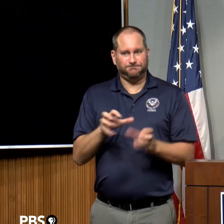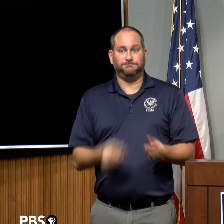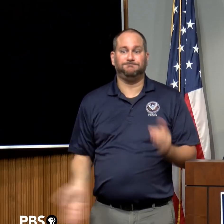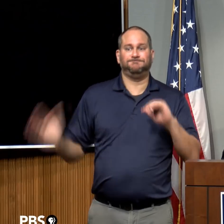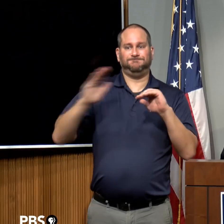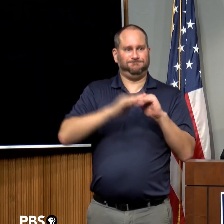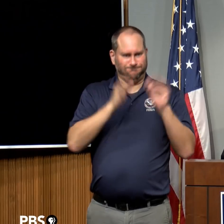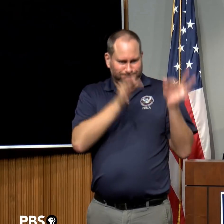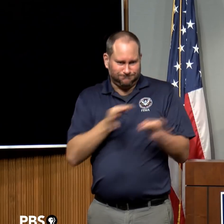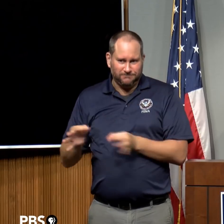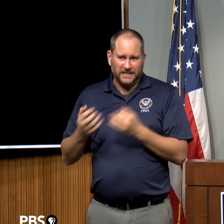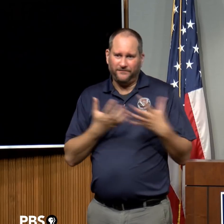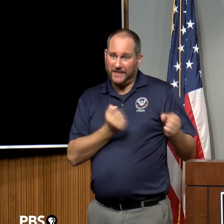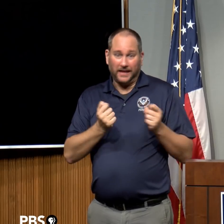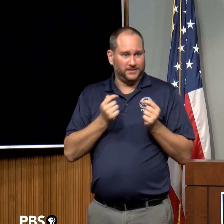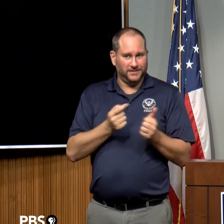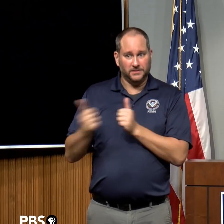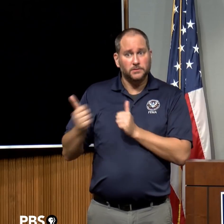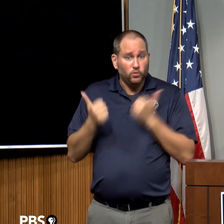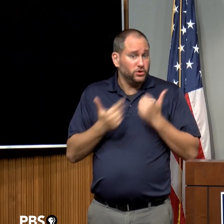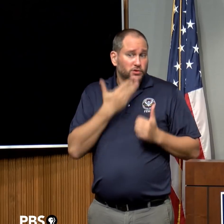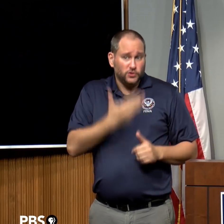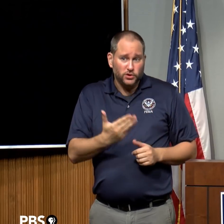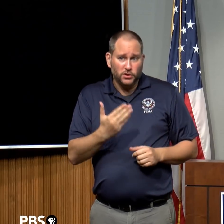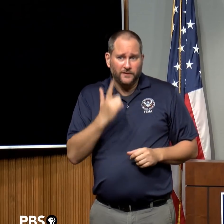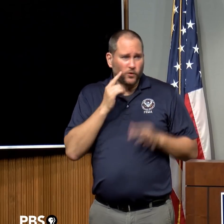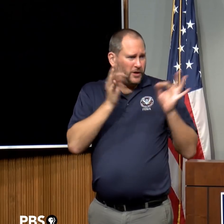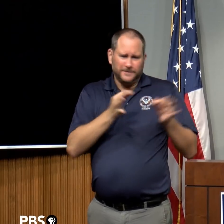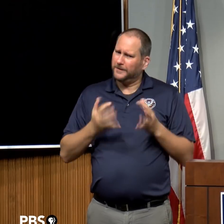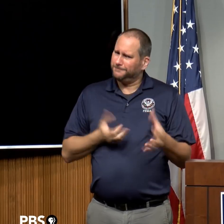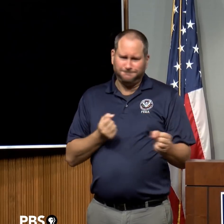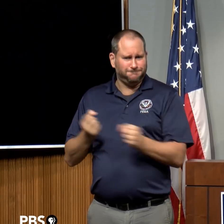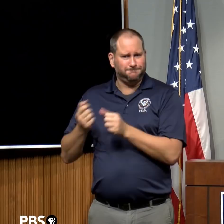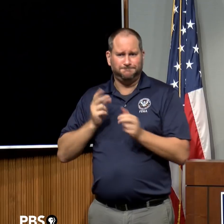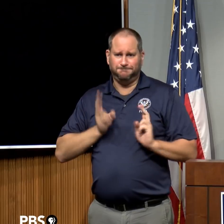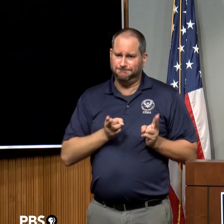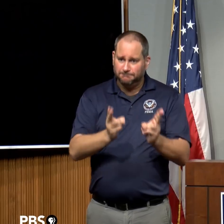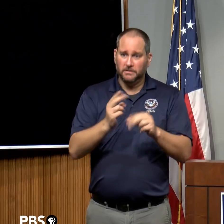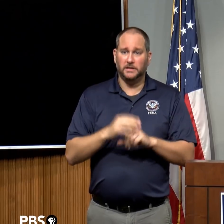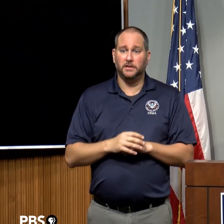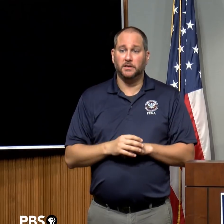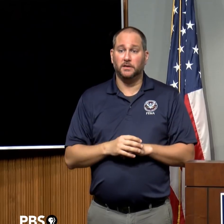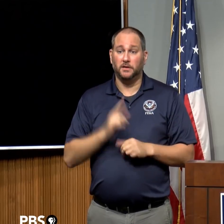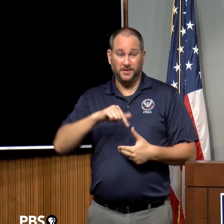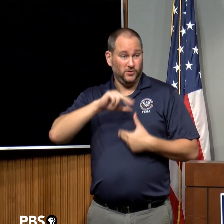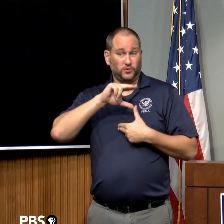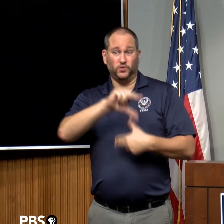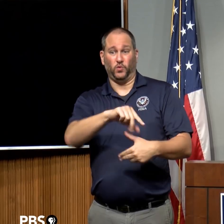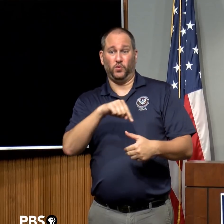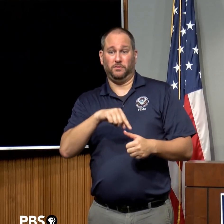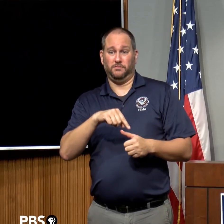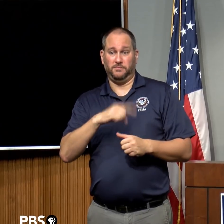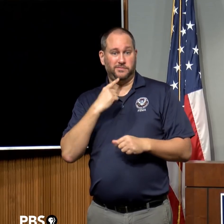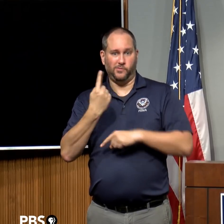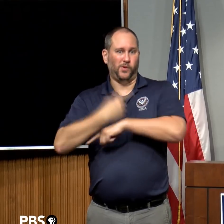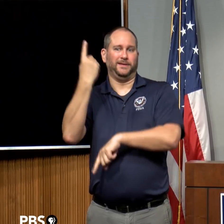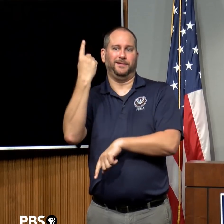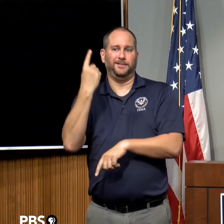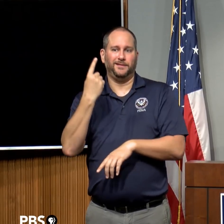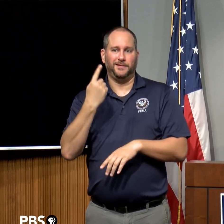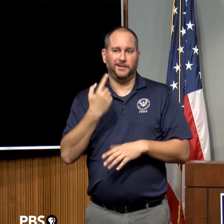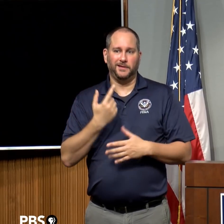And I believe we're doing that very, very well. We've been monitoring the storm or the disturbance, you know, for a couple of days. But you're right, this rapidly